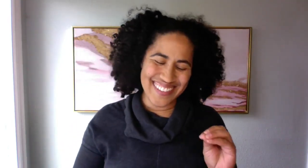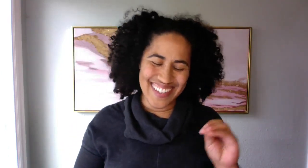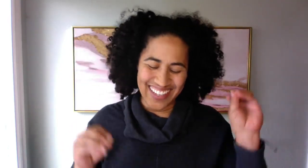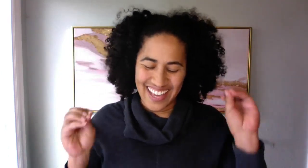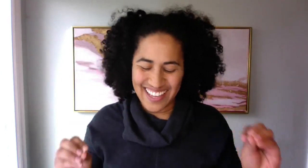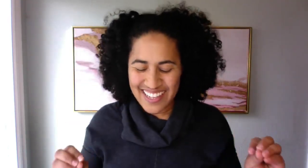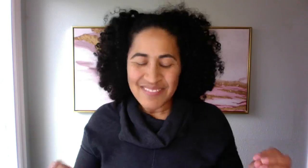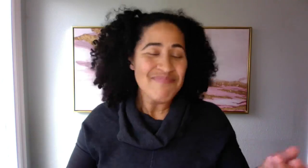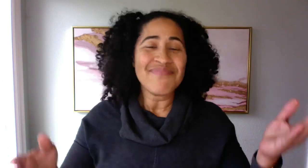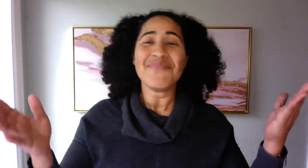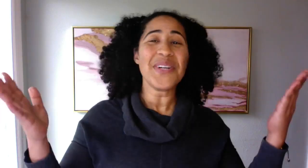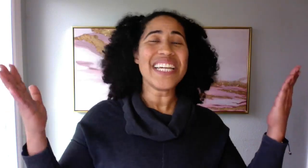Okay. Breathing.